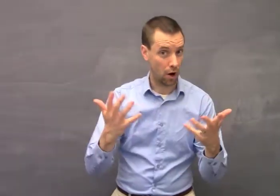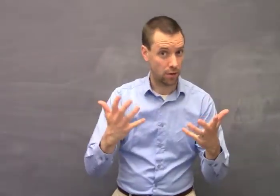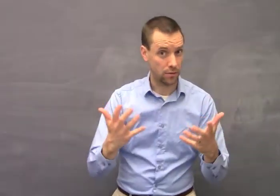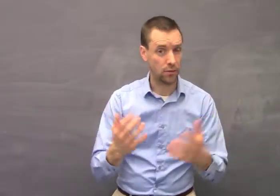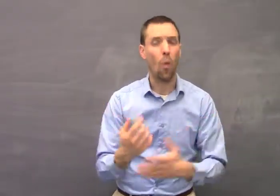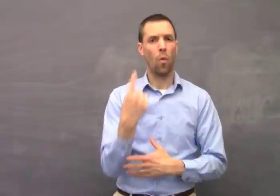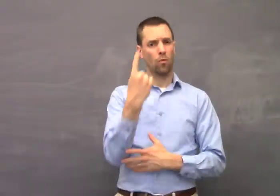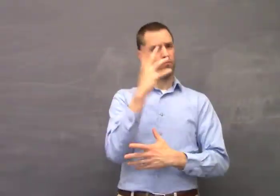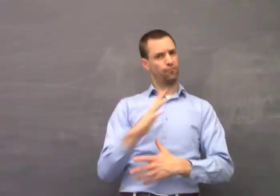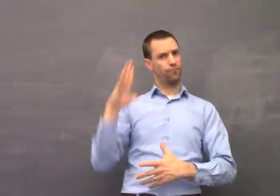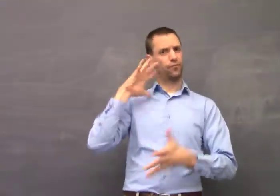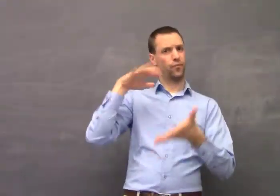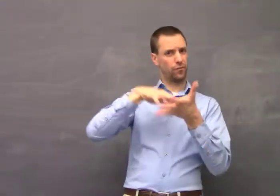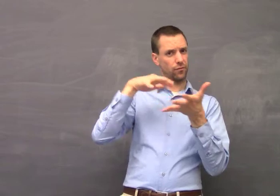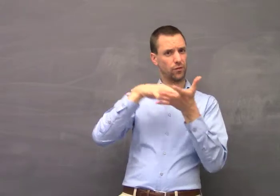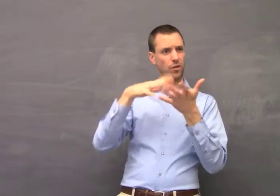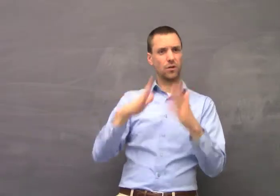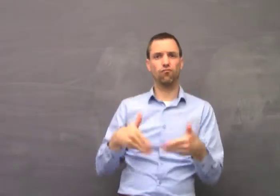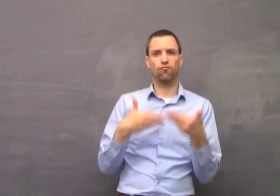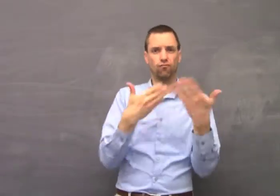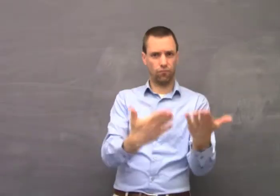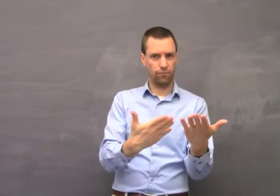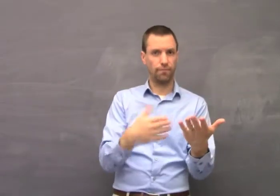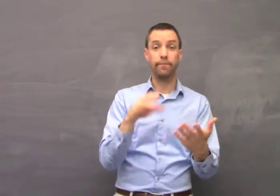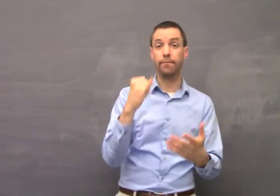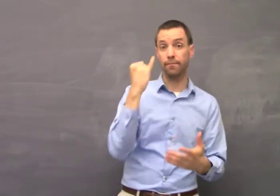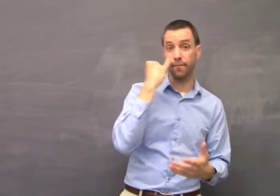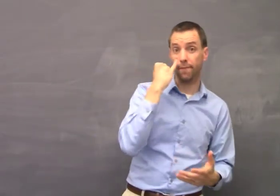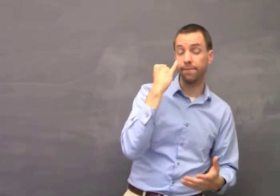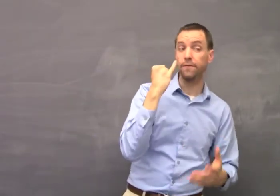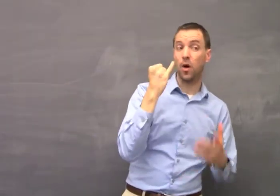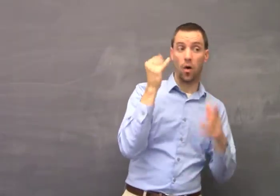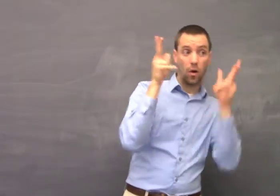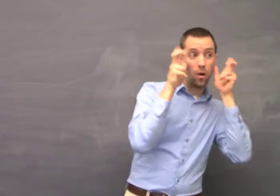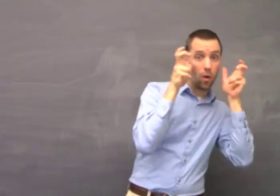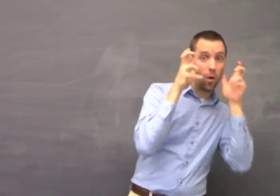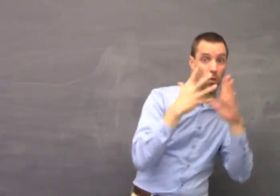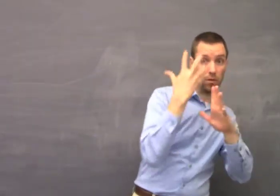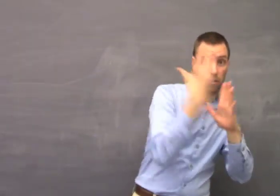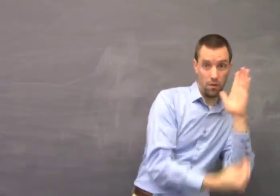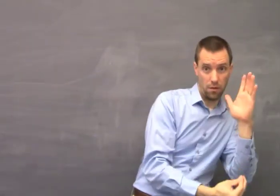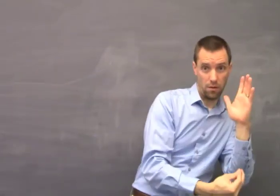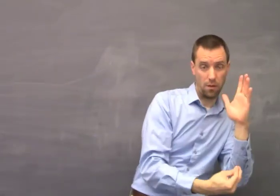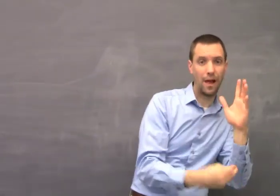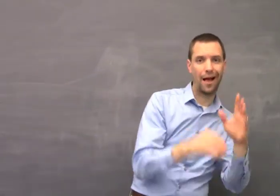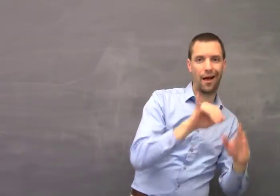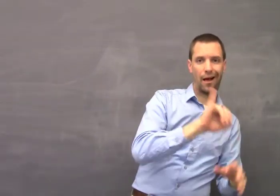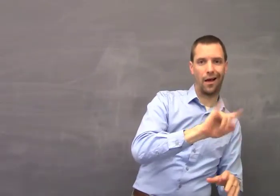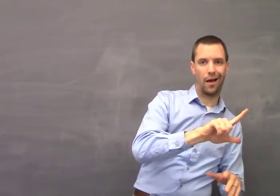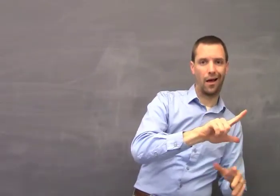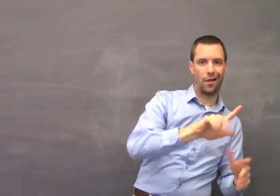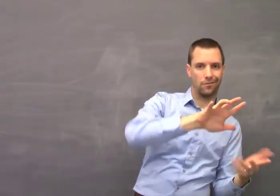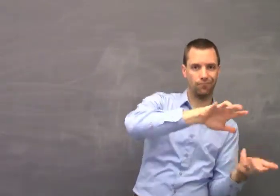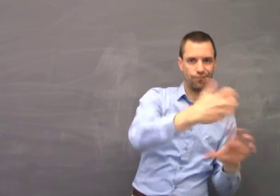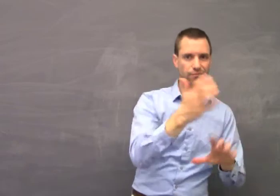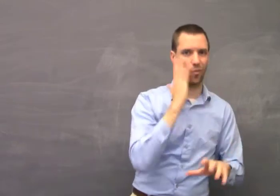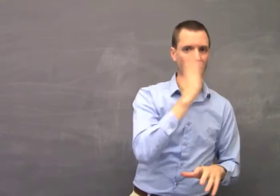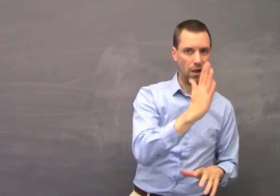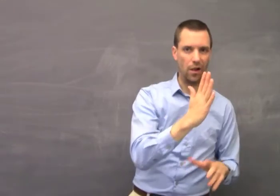So what's the problem? Well one previous study proposed that if auditory information was absent,